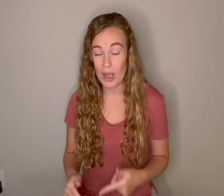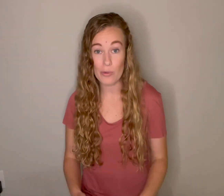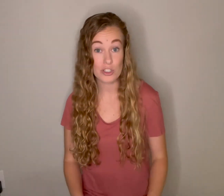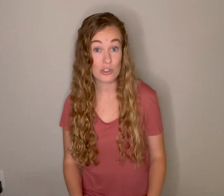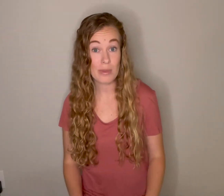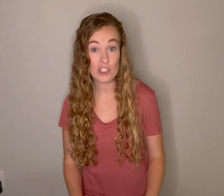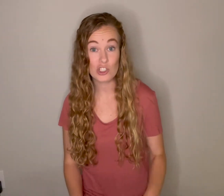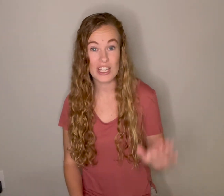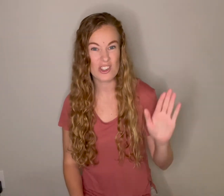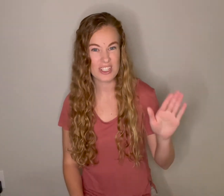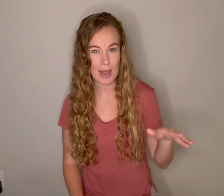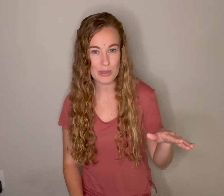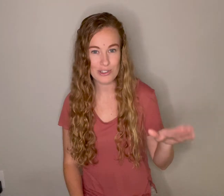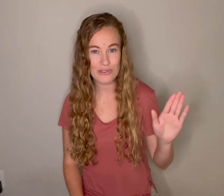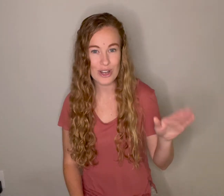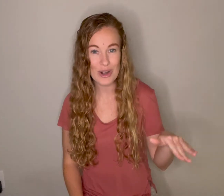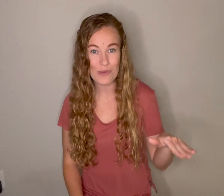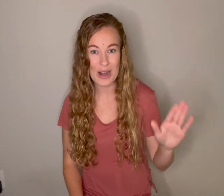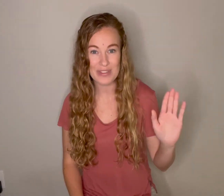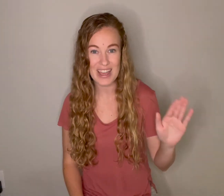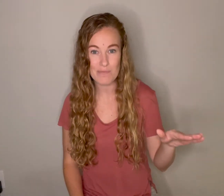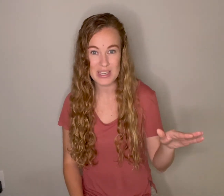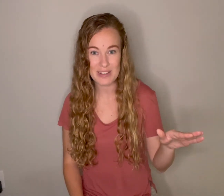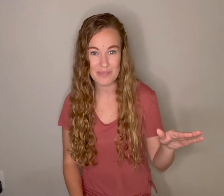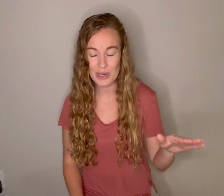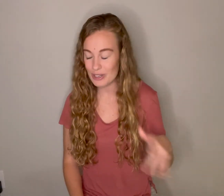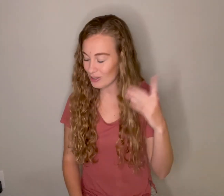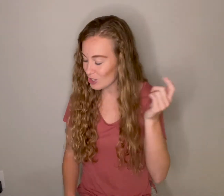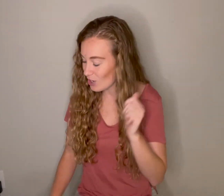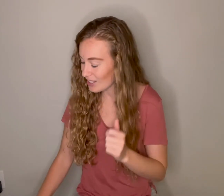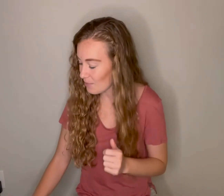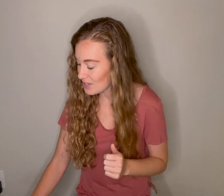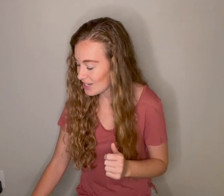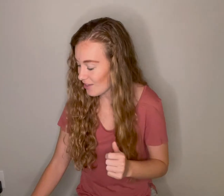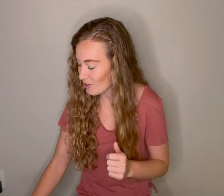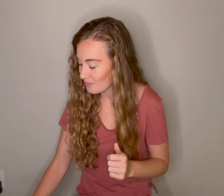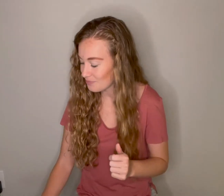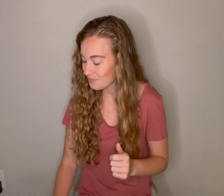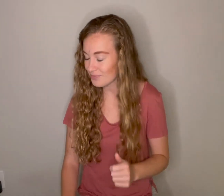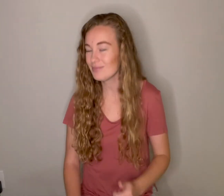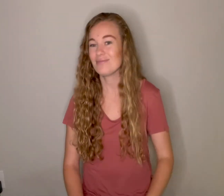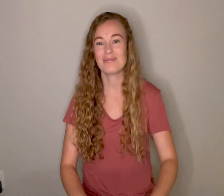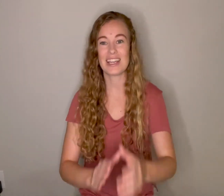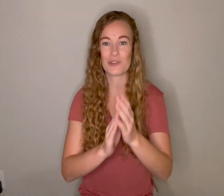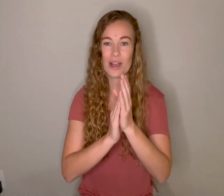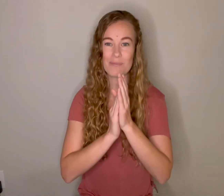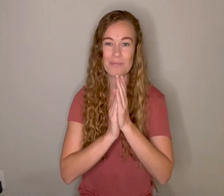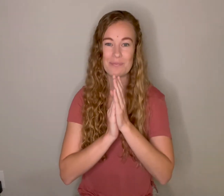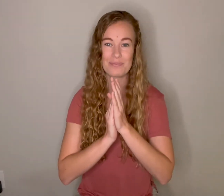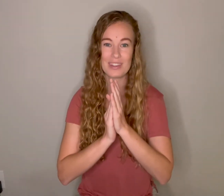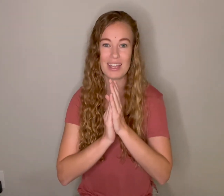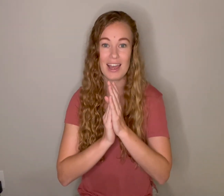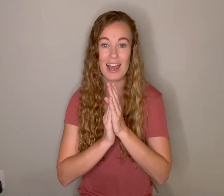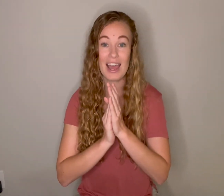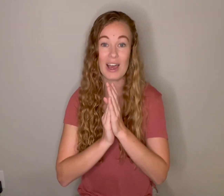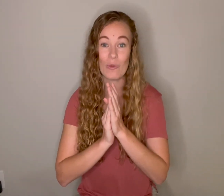want you to make sure that you're tapping your foot right with that beat. Here we go. Let's try clapping together. Hands are up. And one,